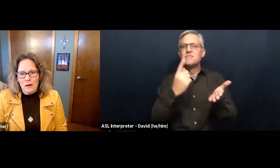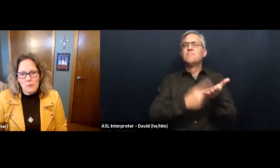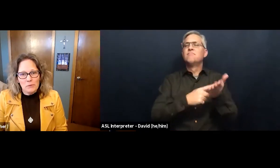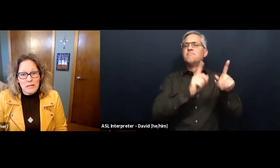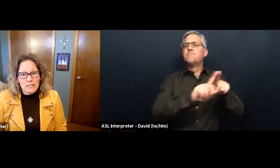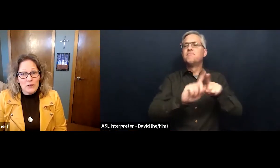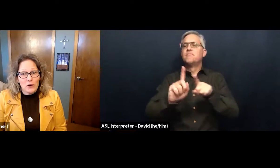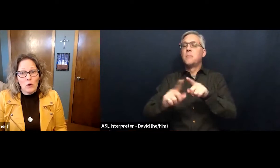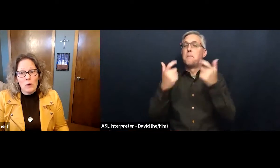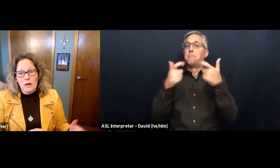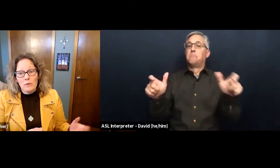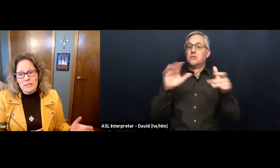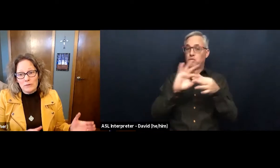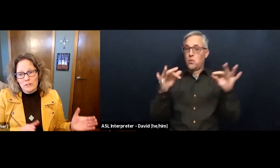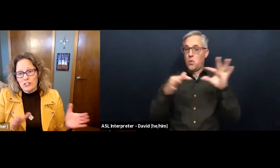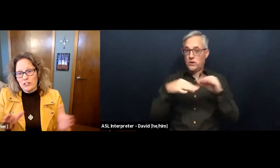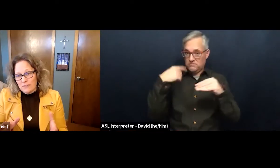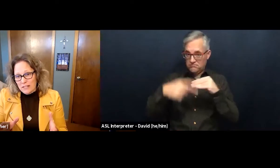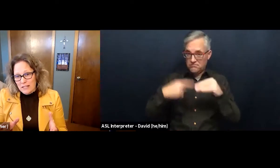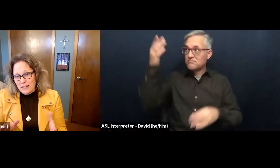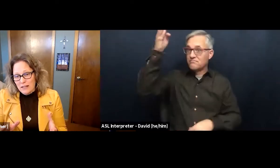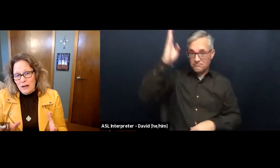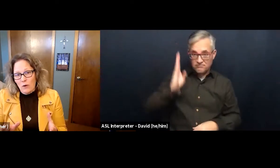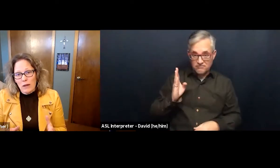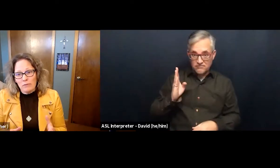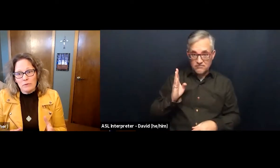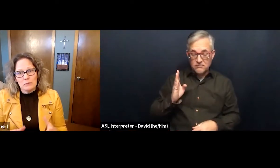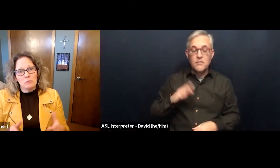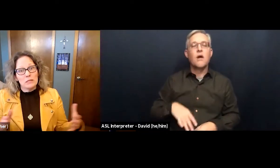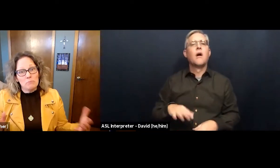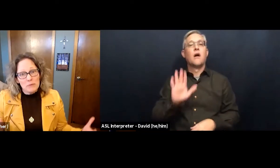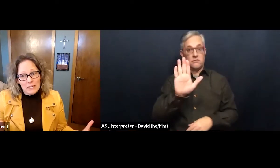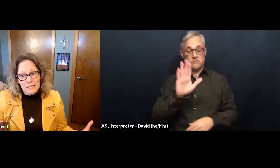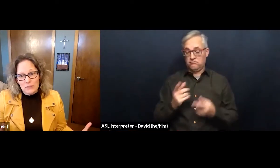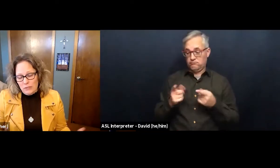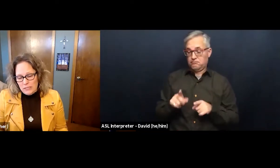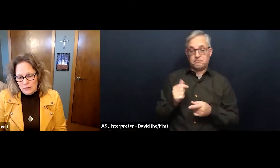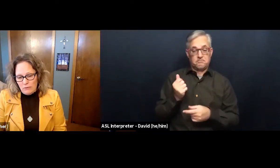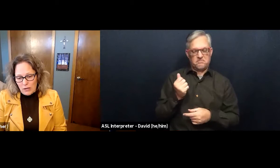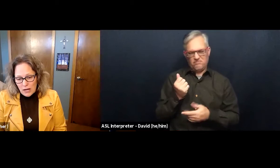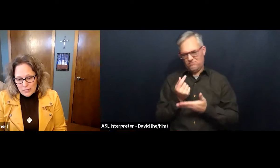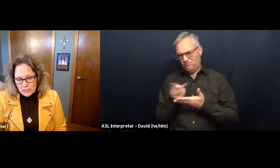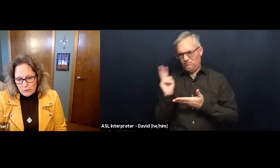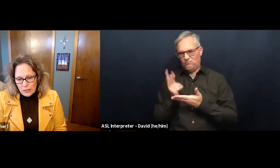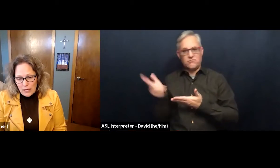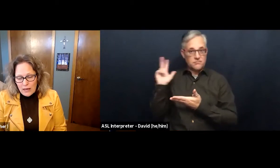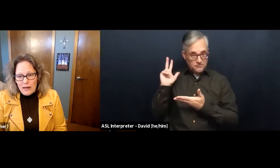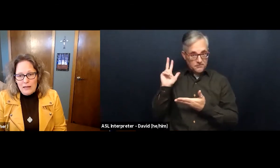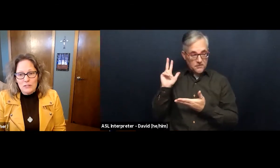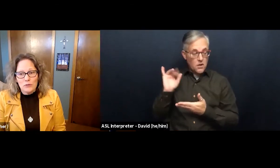couple of weeks ago, we sort of shifted away from those really big stories of what God is doing to